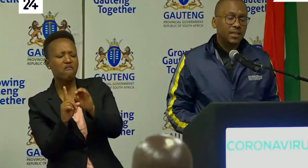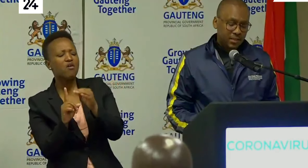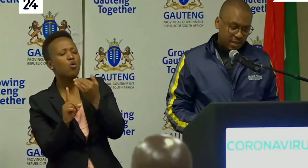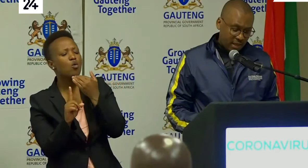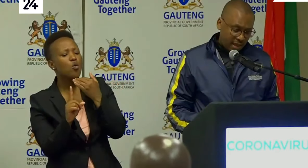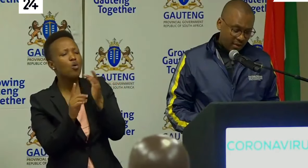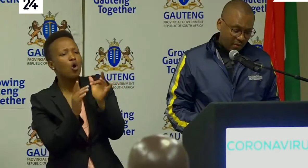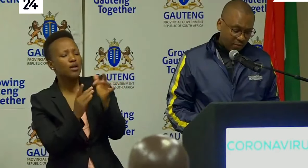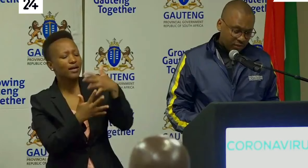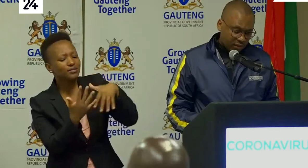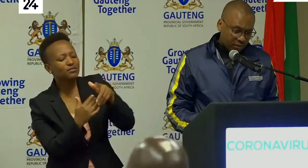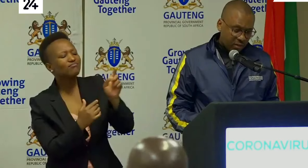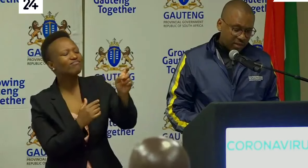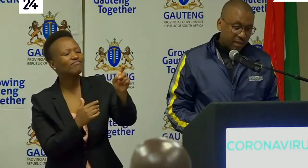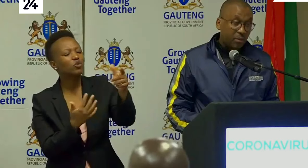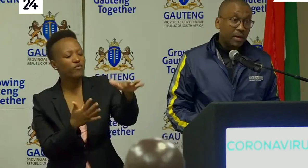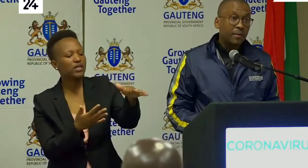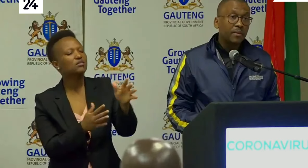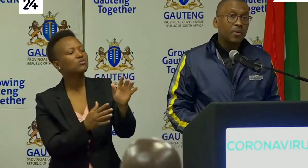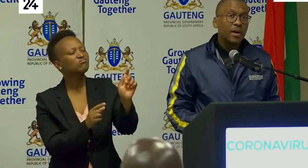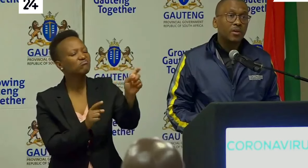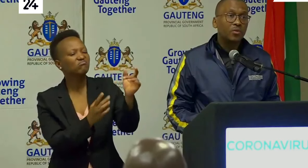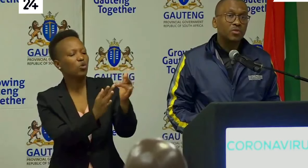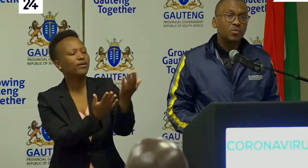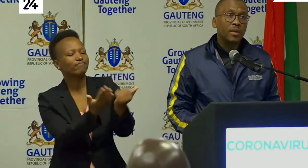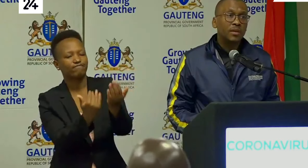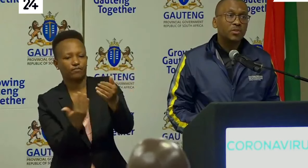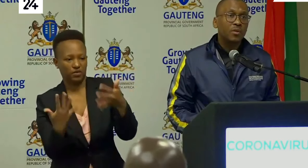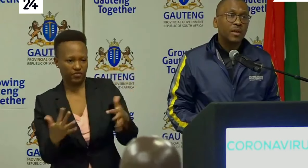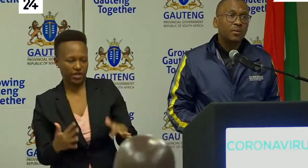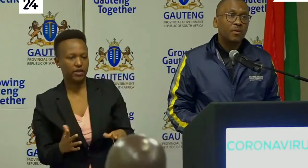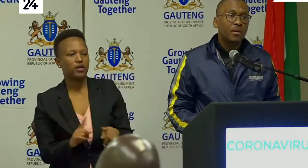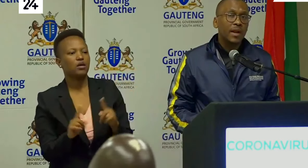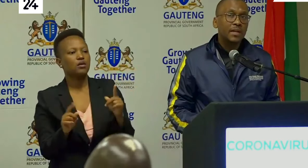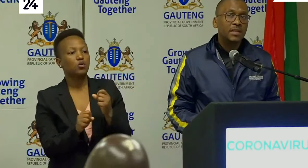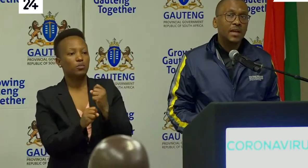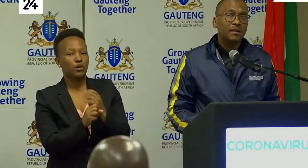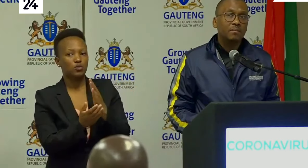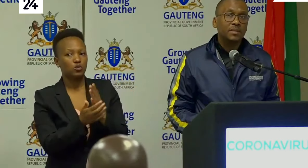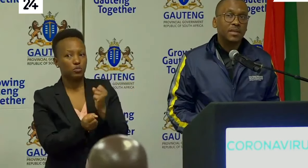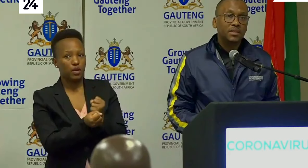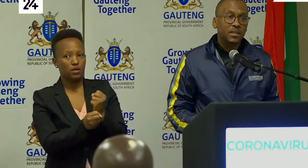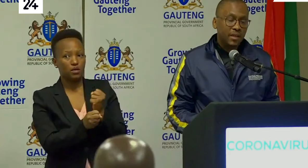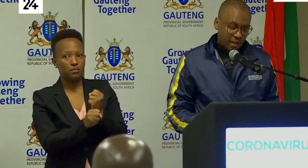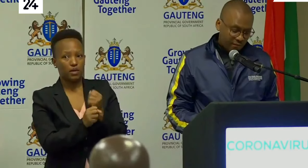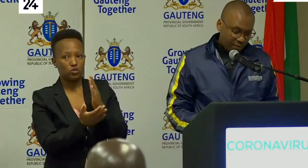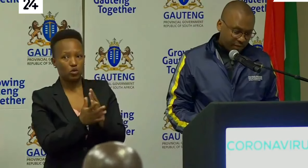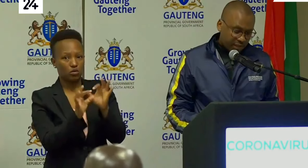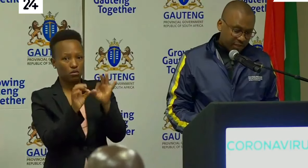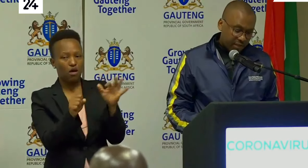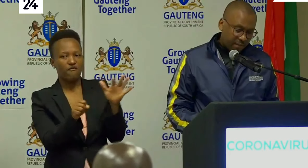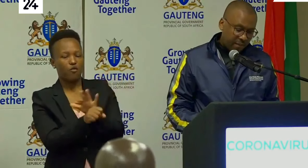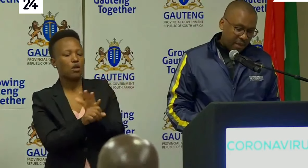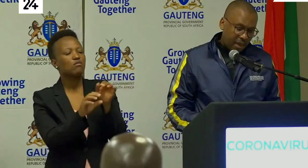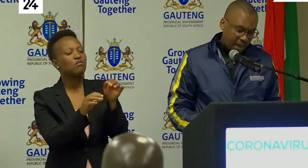the contacts of those individuals and we are quite close to making sure that we are on 900% for the